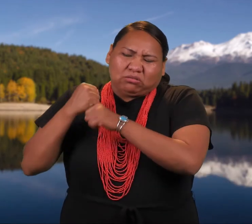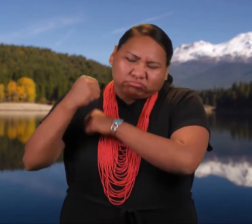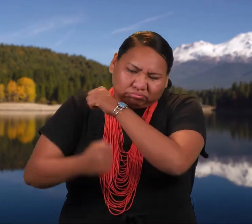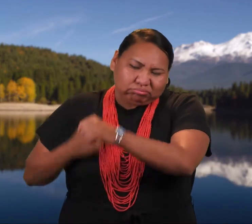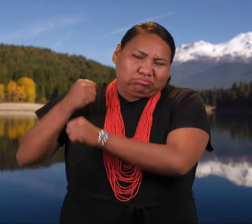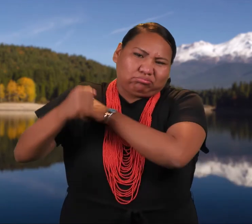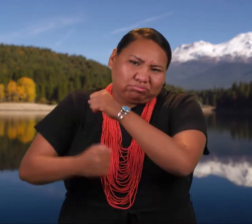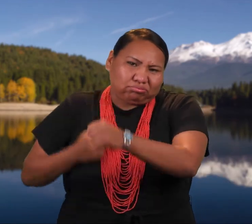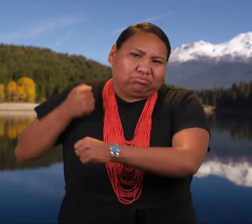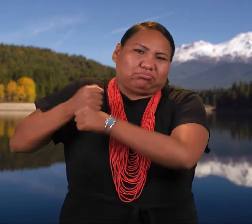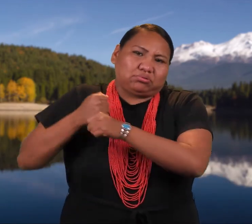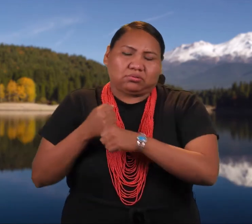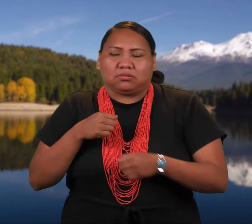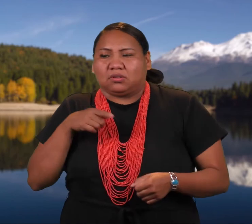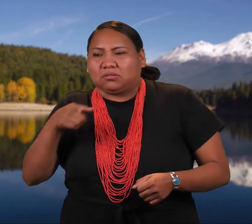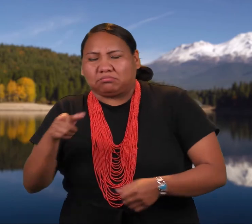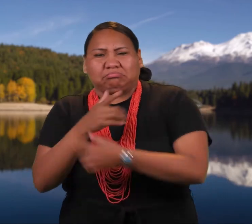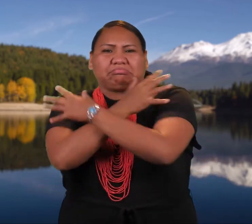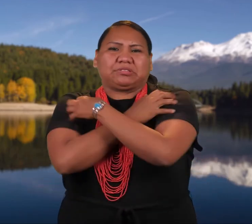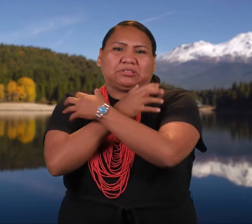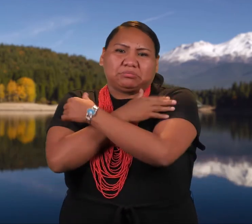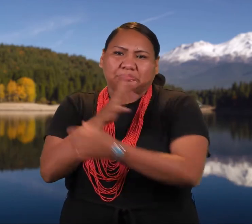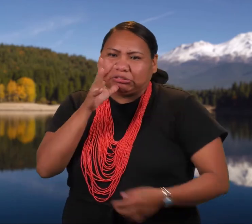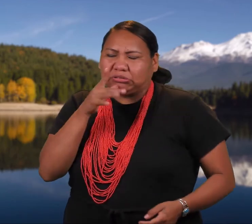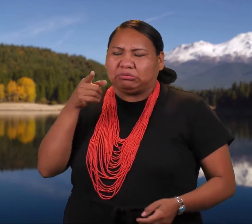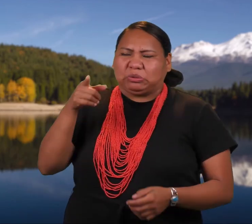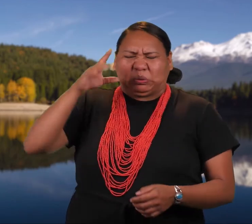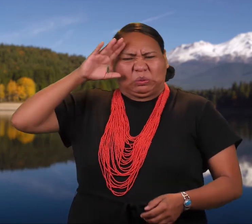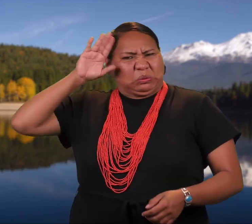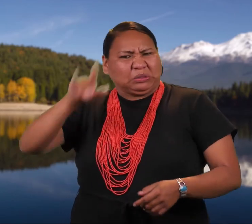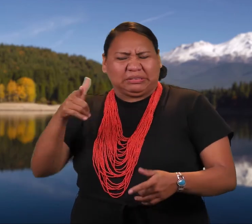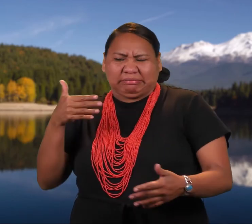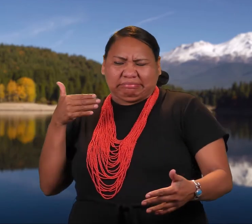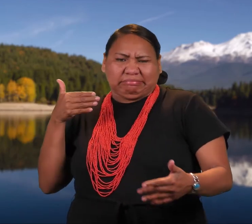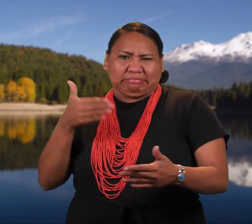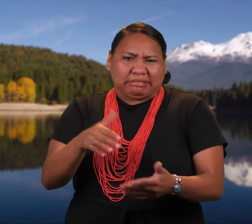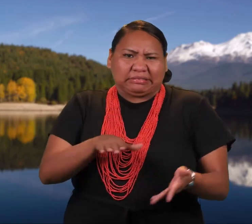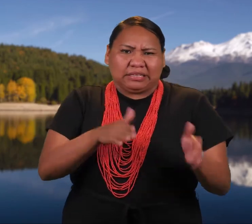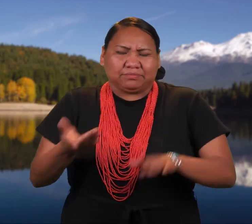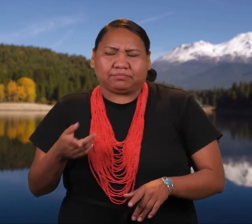After many years had passed, the mother grizzly bear knew that she would soon die.